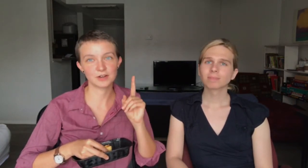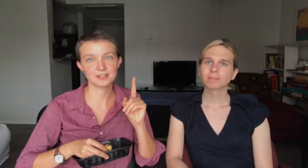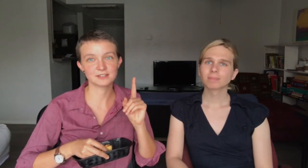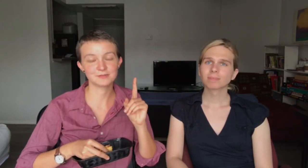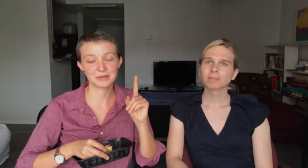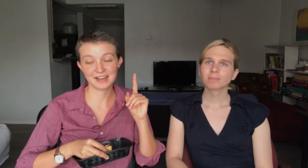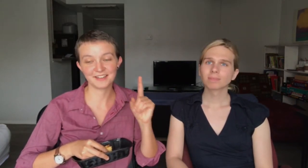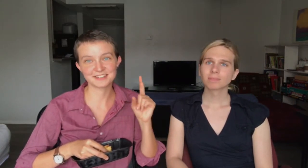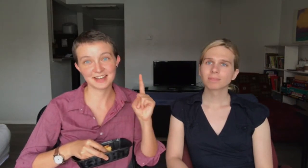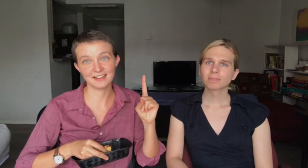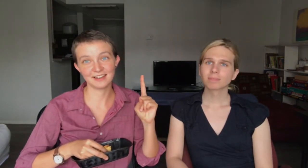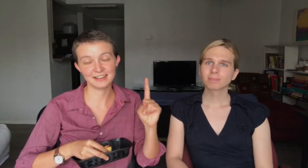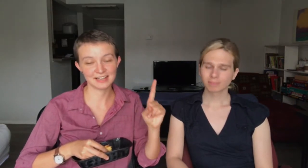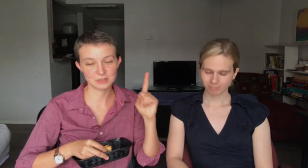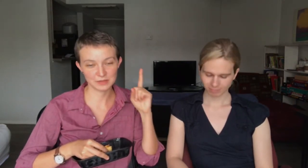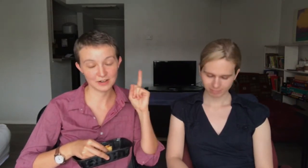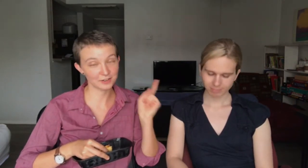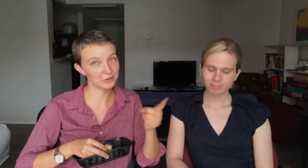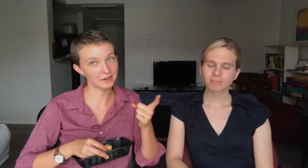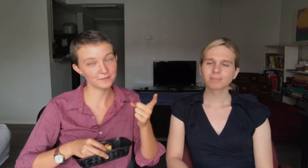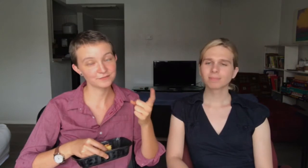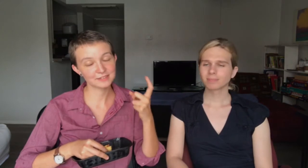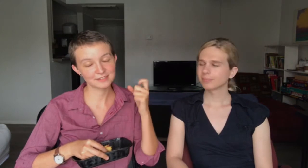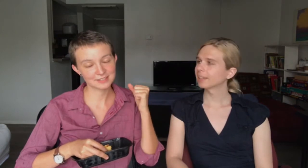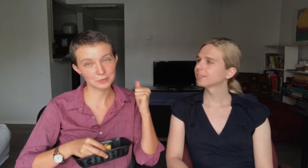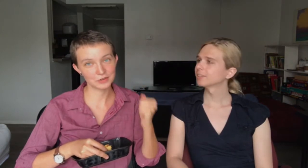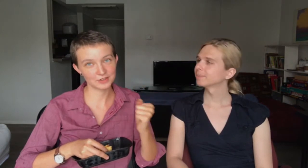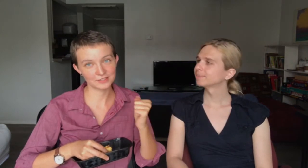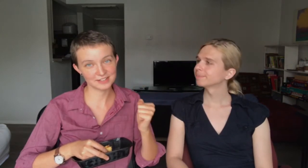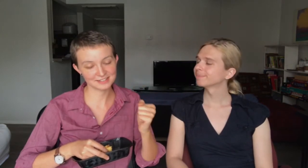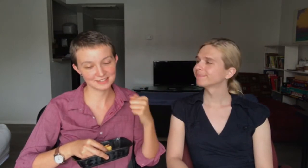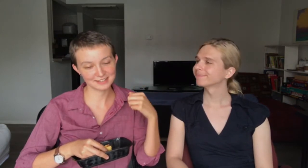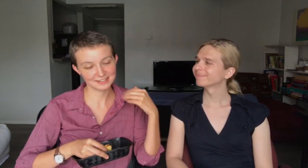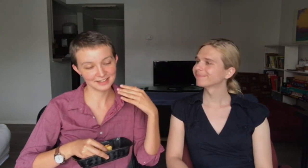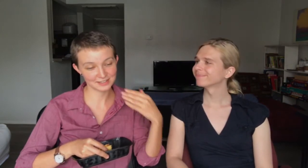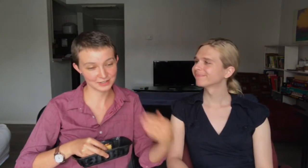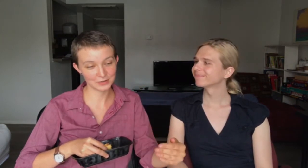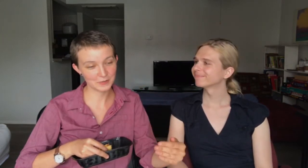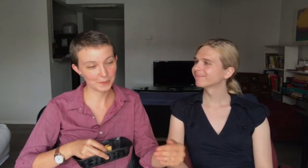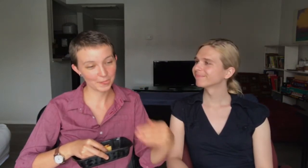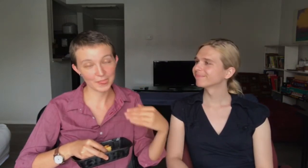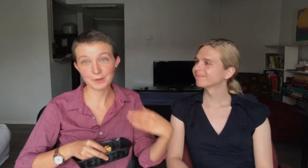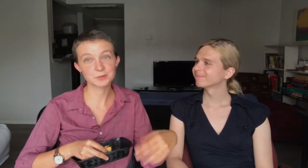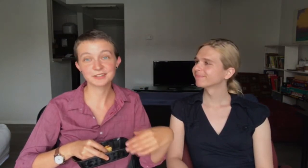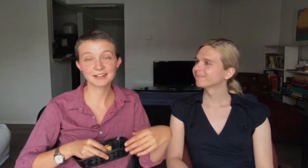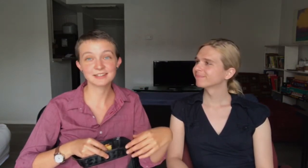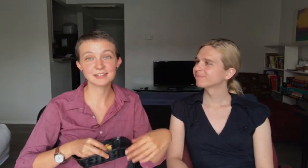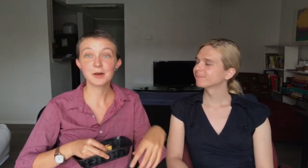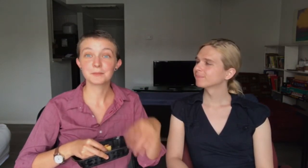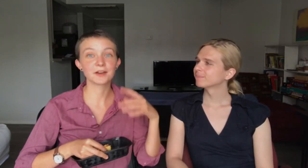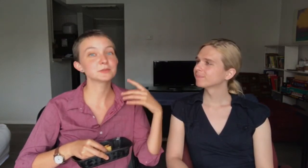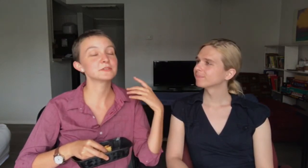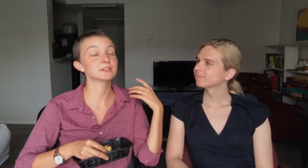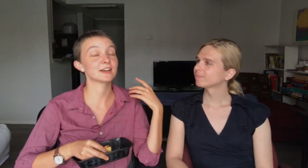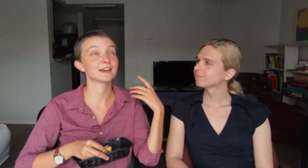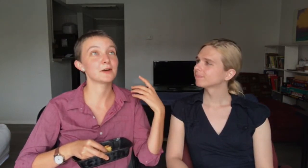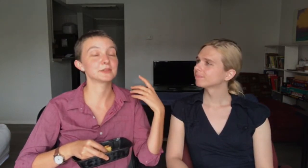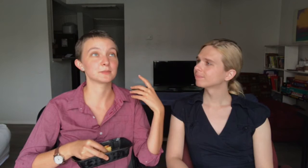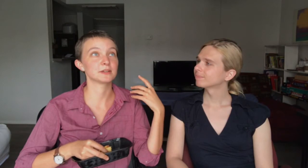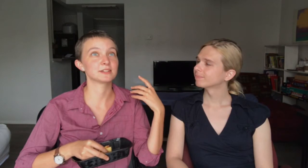friend. But Al is an ally and has been hardcore supporter of us. And so, that was really nice. But also, we've just hung out with a bunch